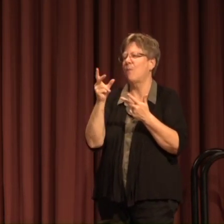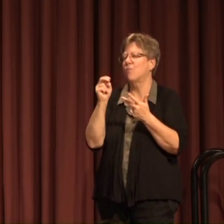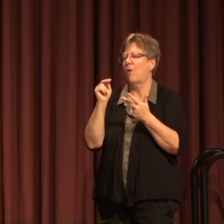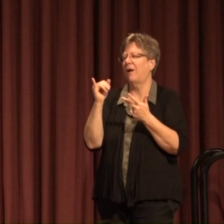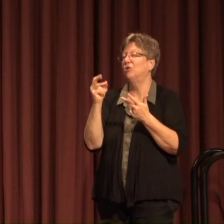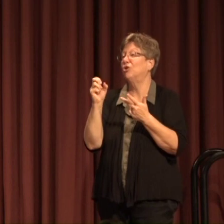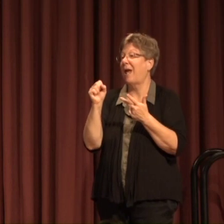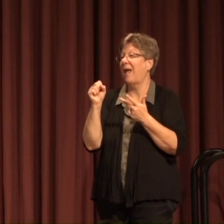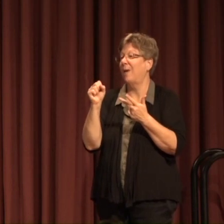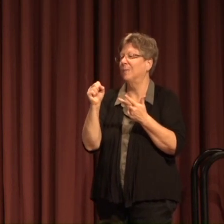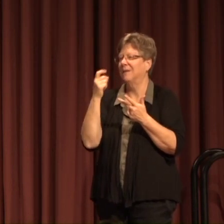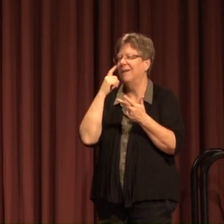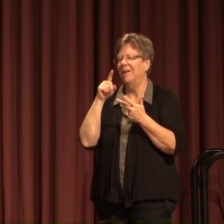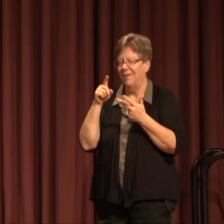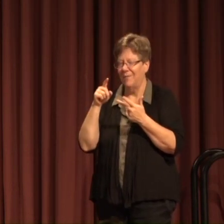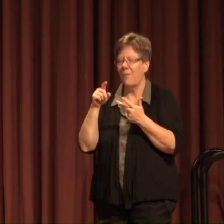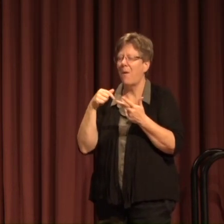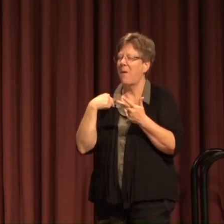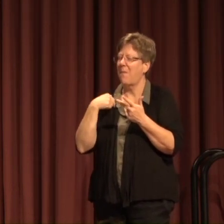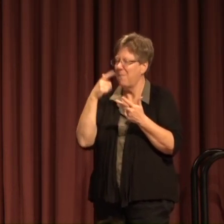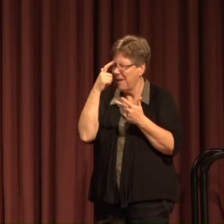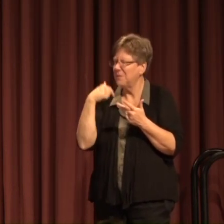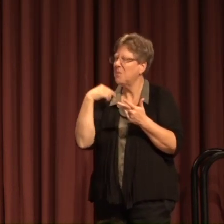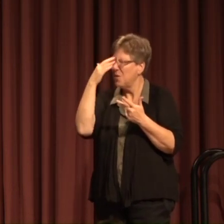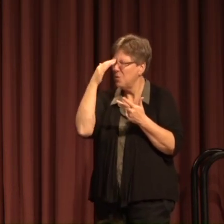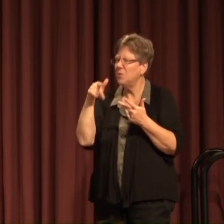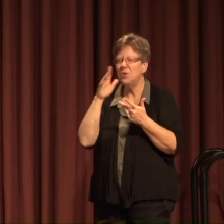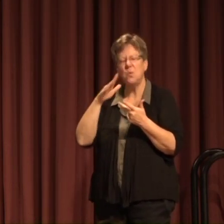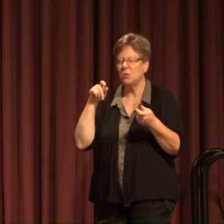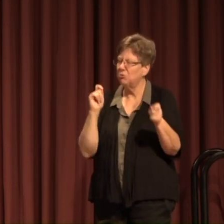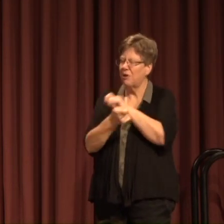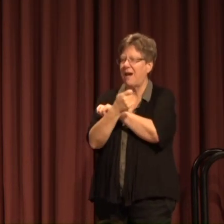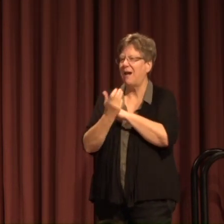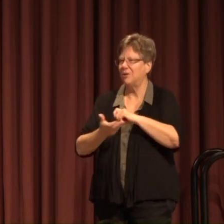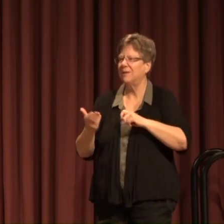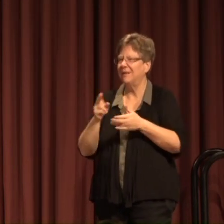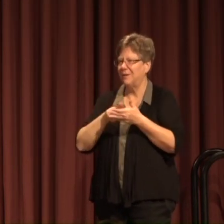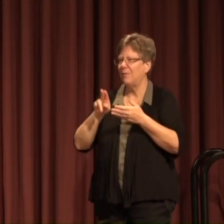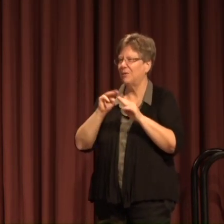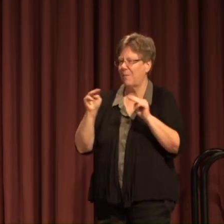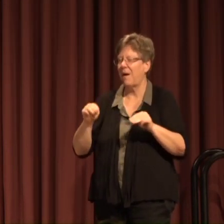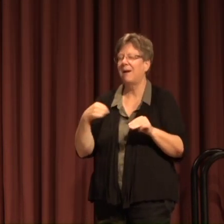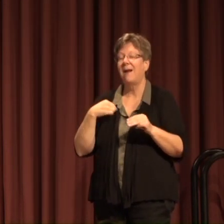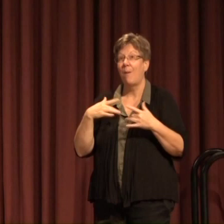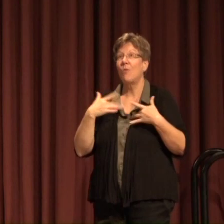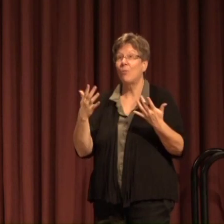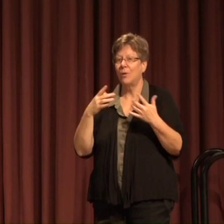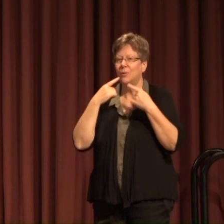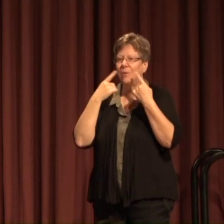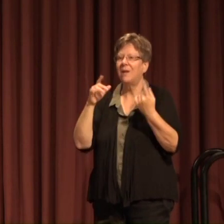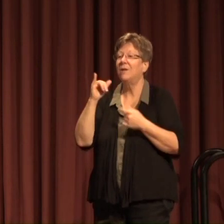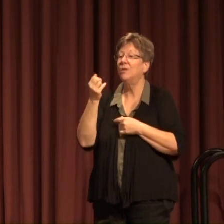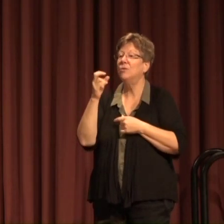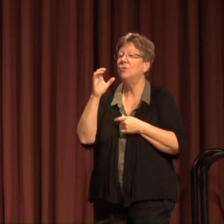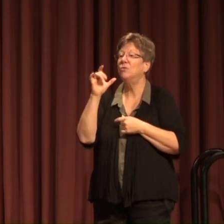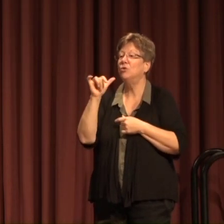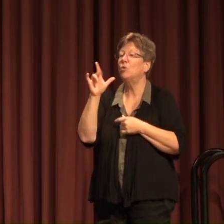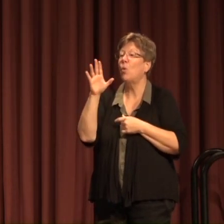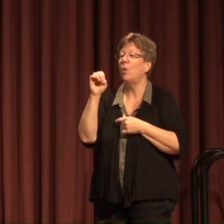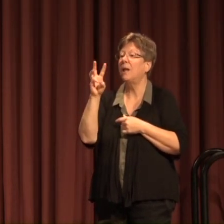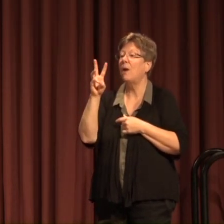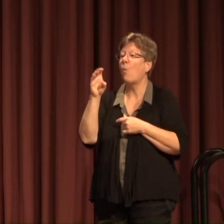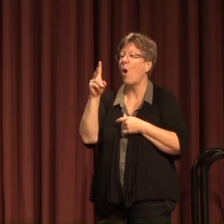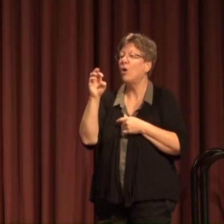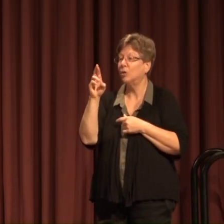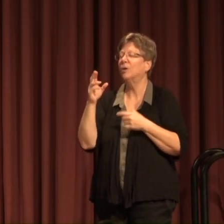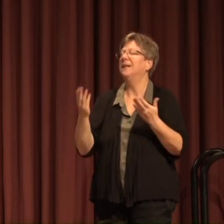for the game changer we knew she would be at the University of Montana I'm very thrilled to announce that Julie Walter is here